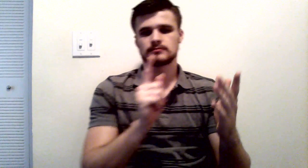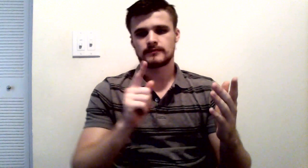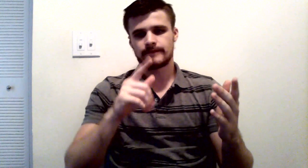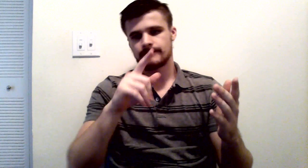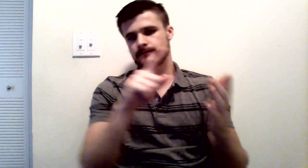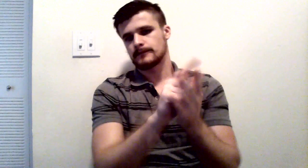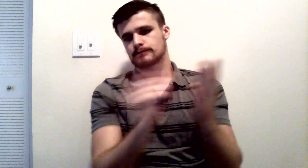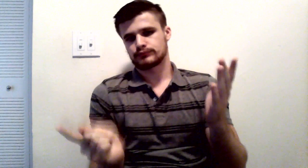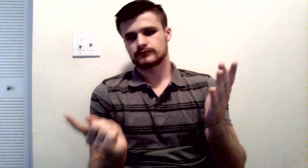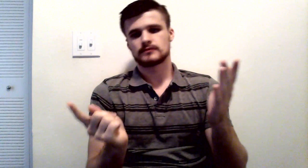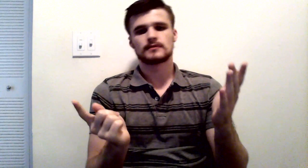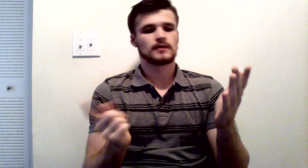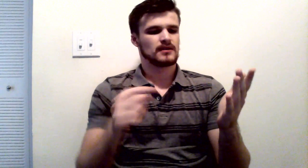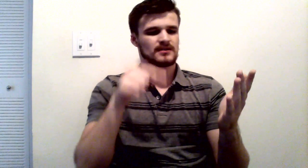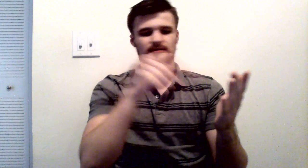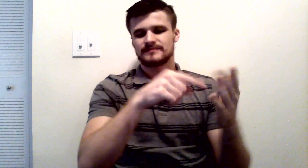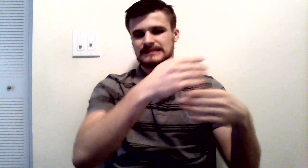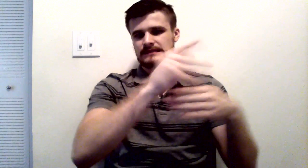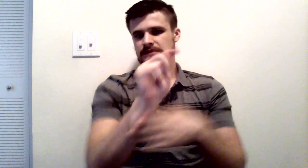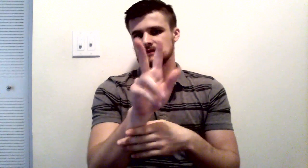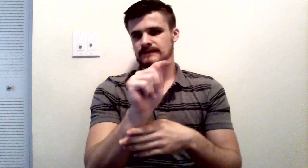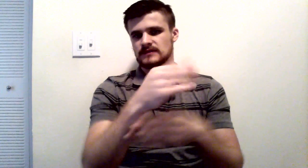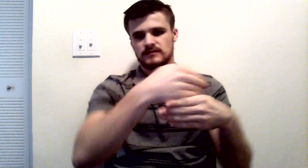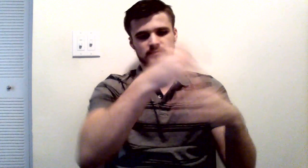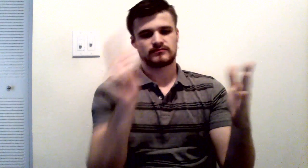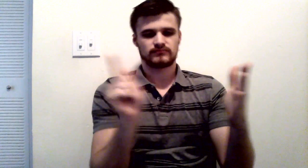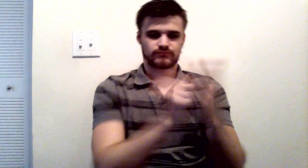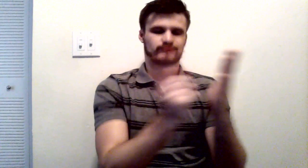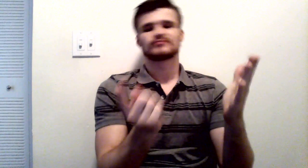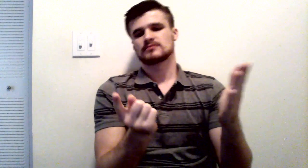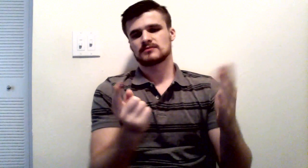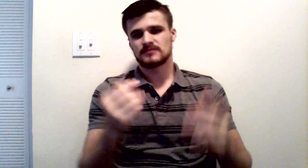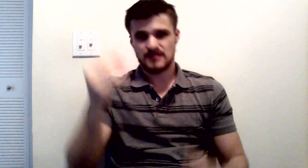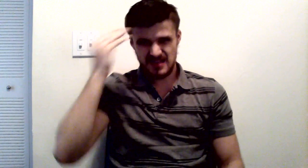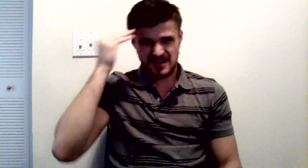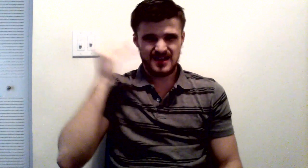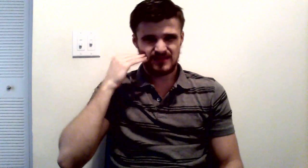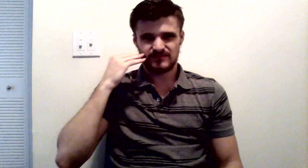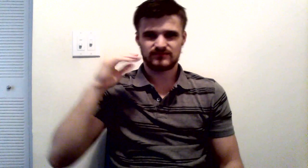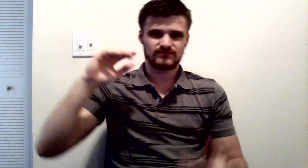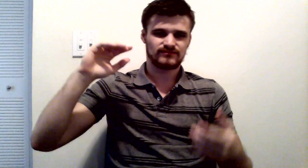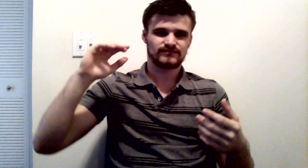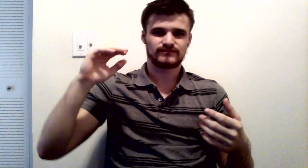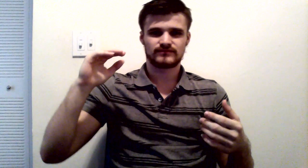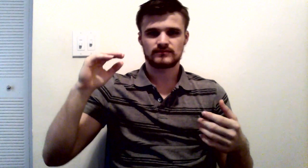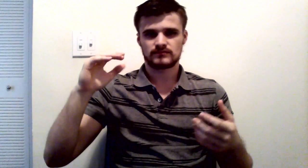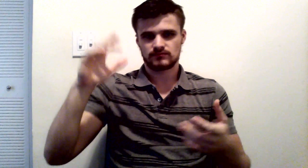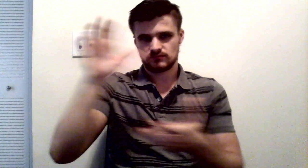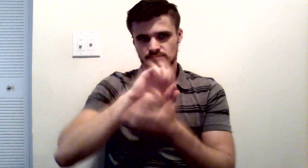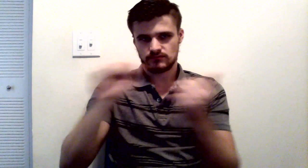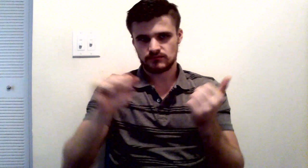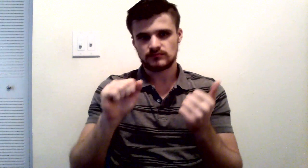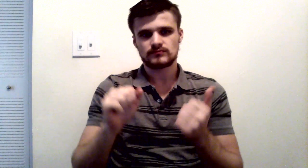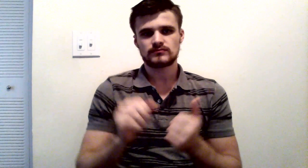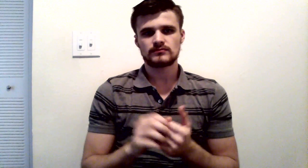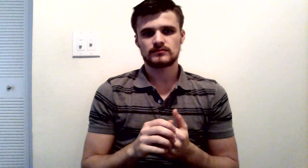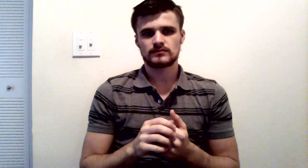And all of a sudden, he's brought into emergency surgery. And they do the emergency surgery, and he's got severe head injuries,